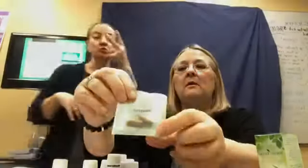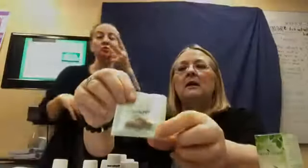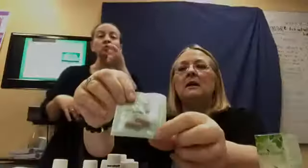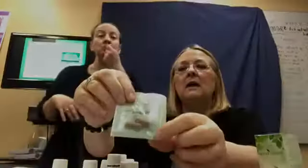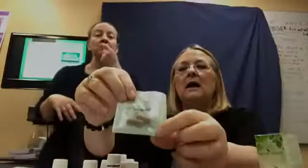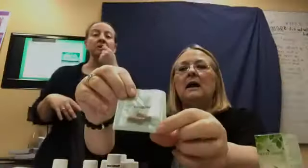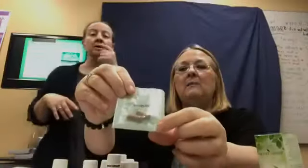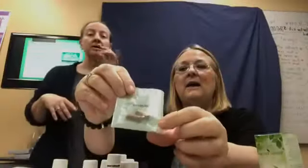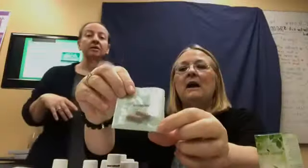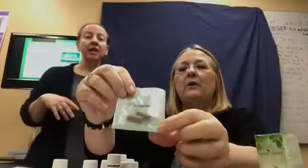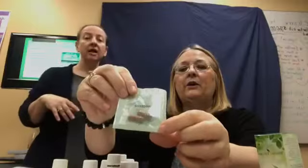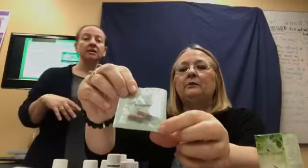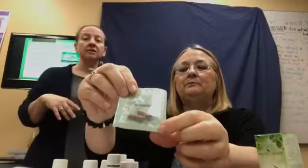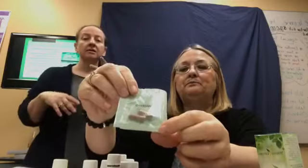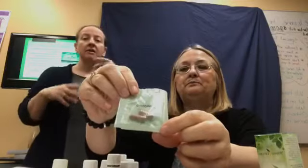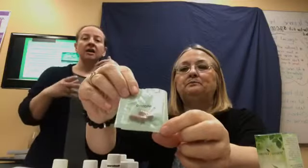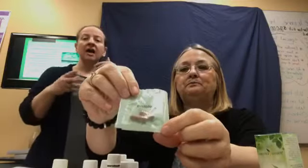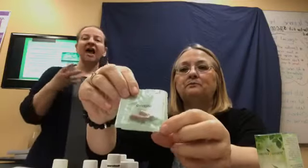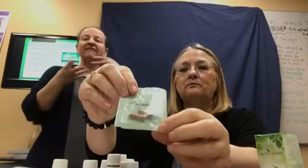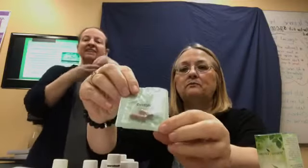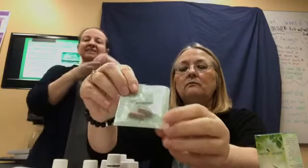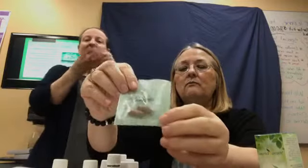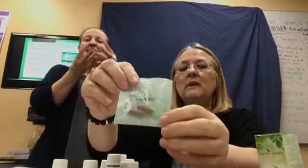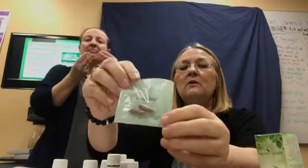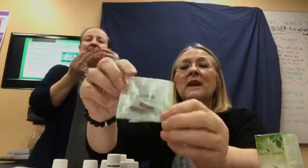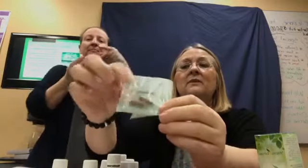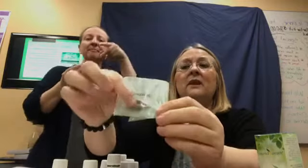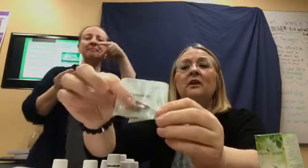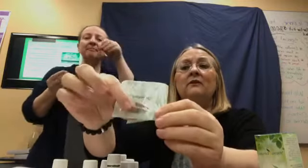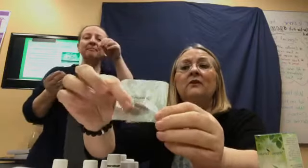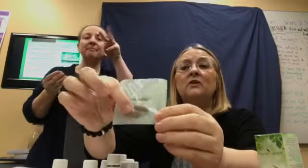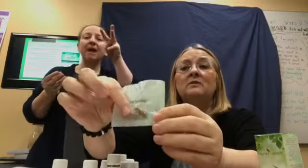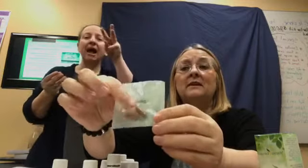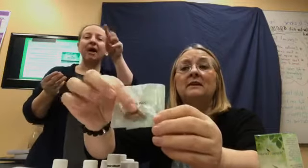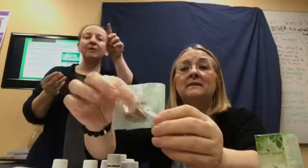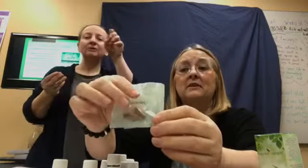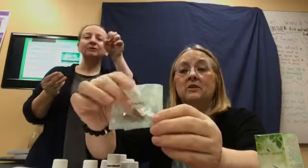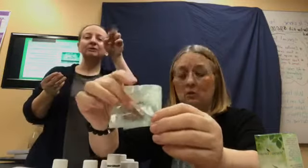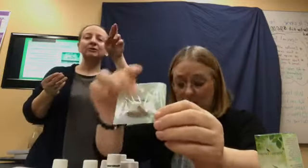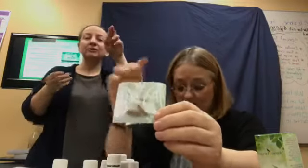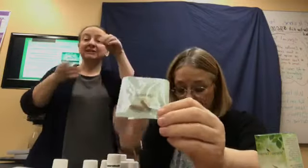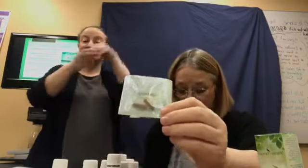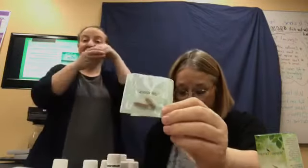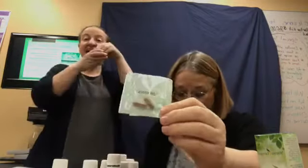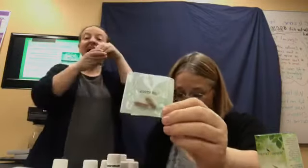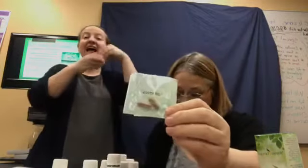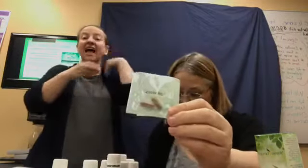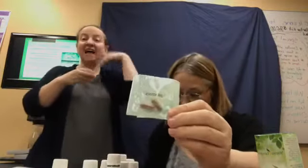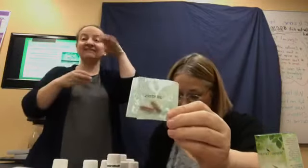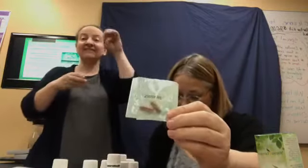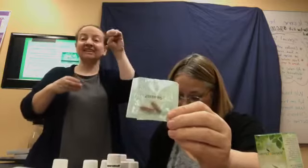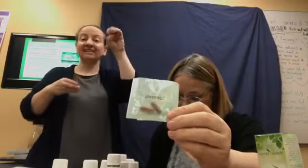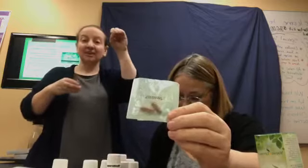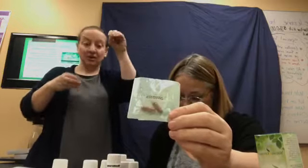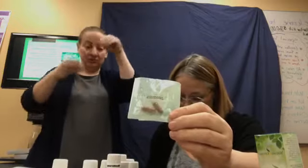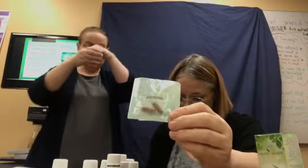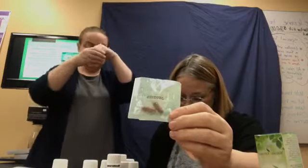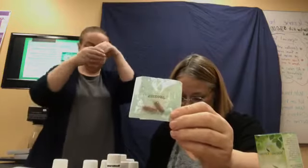uh, powder. Okay. They're infused with essential oils. And, do we know which?